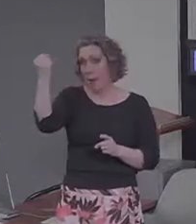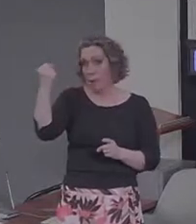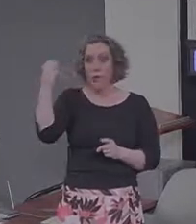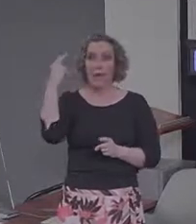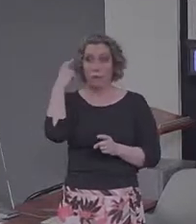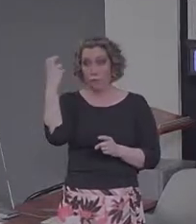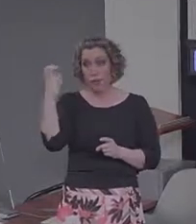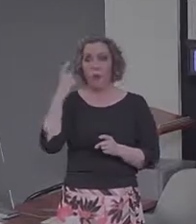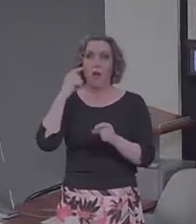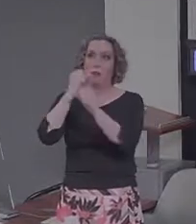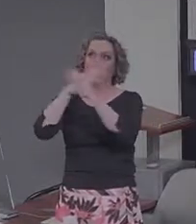simulation.